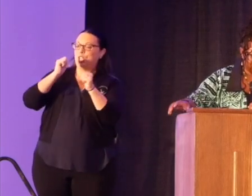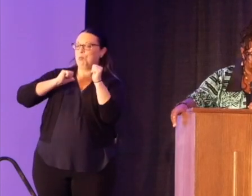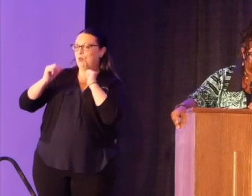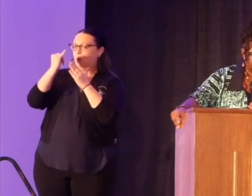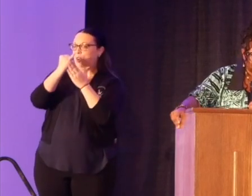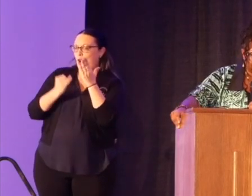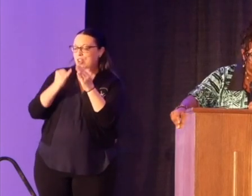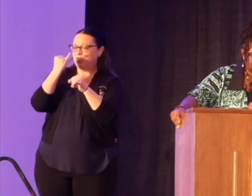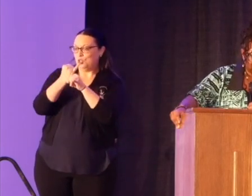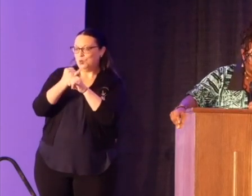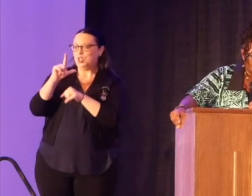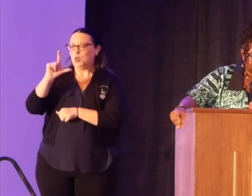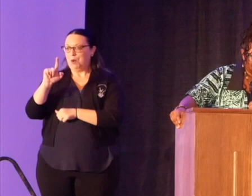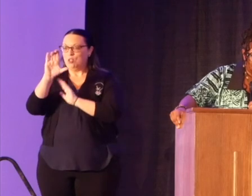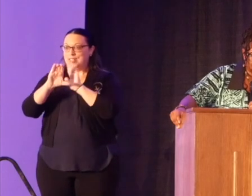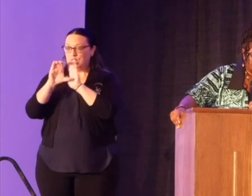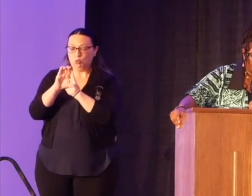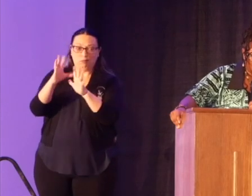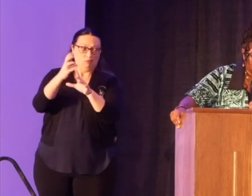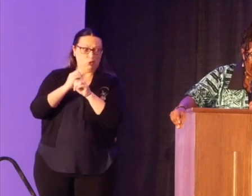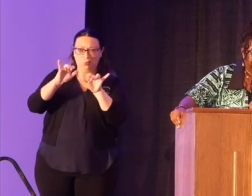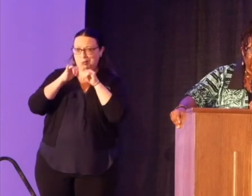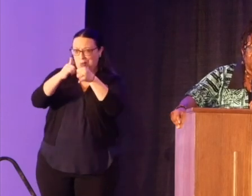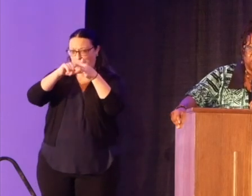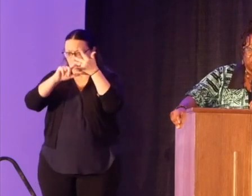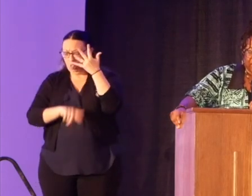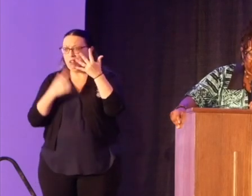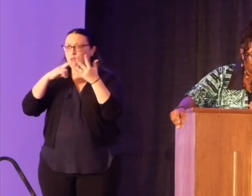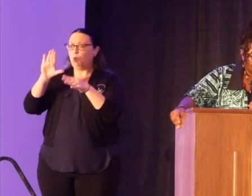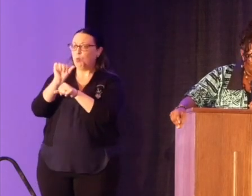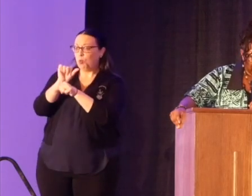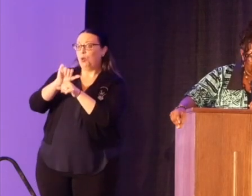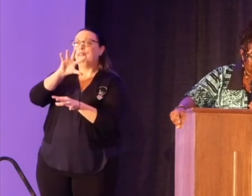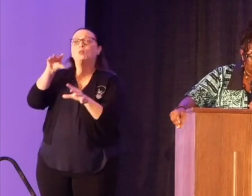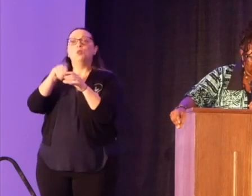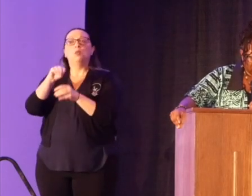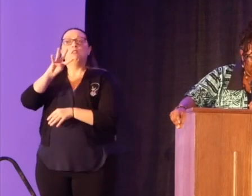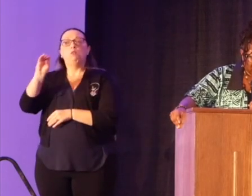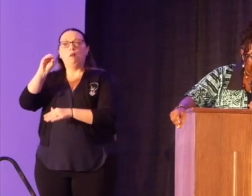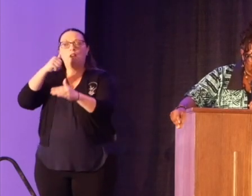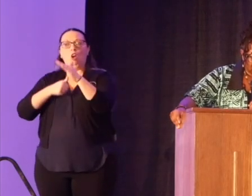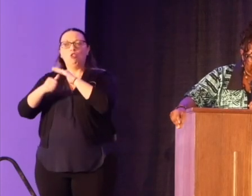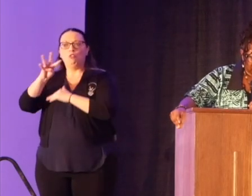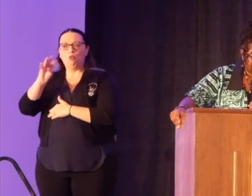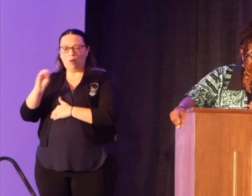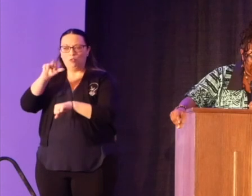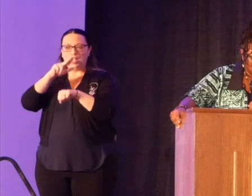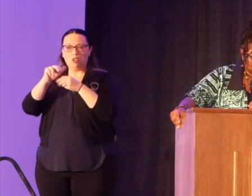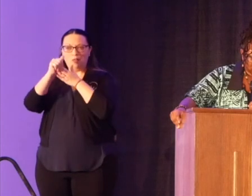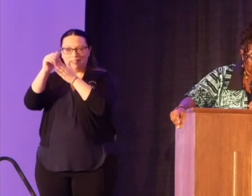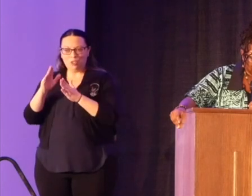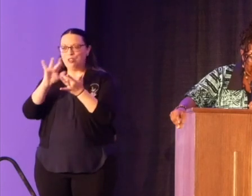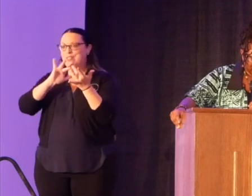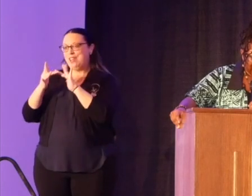21st century. She has received awards and honors for her work, including 40 Under 40, for national leaders by